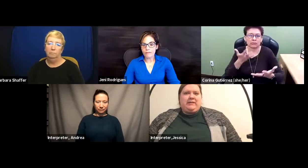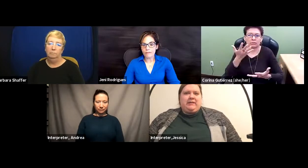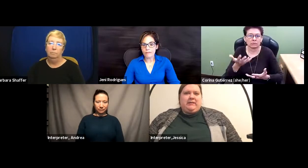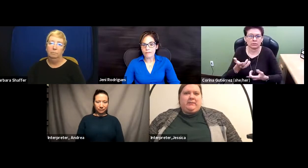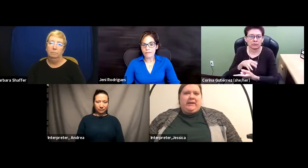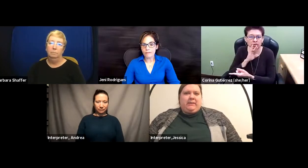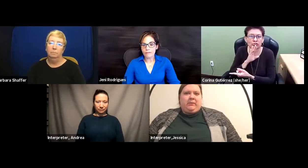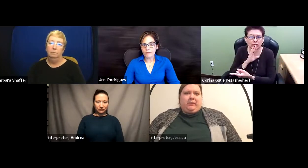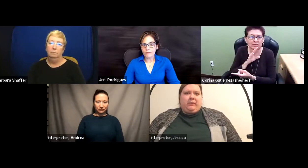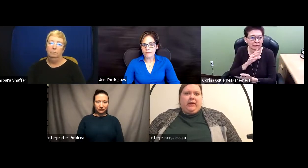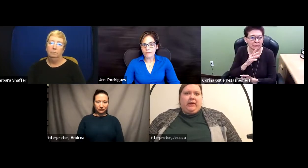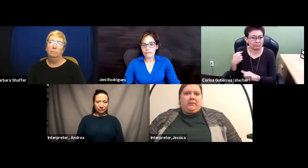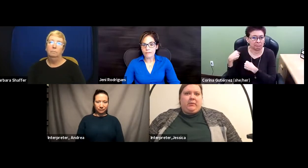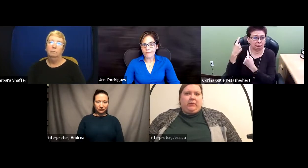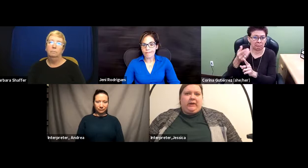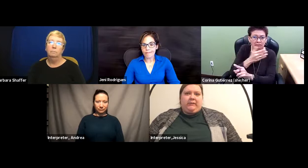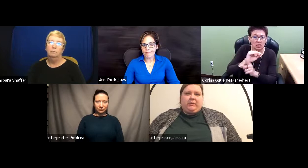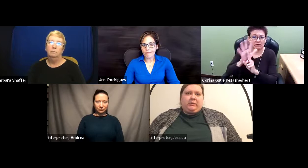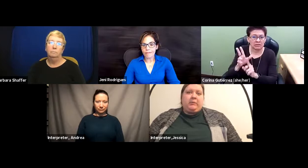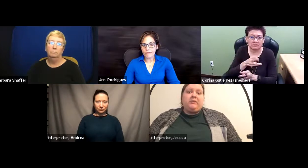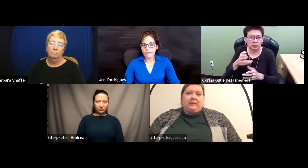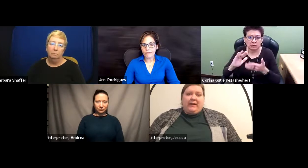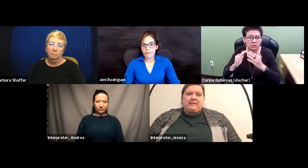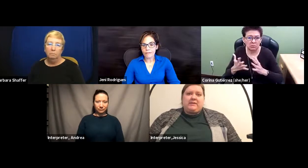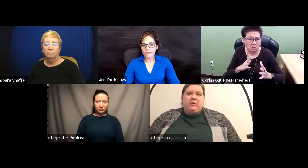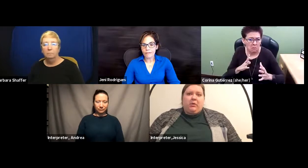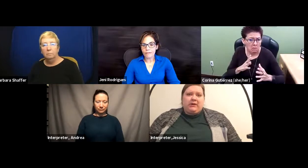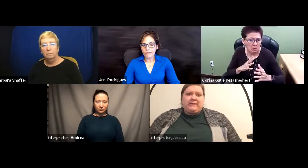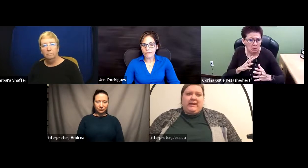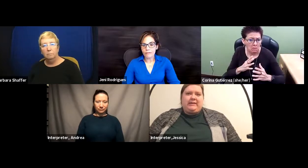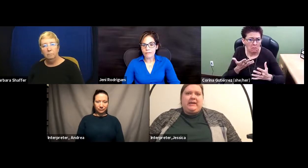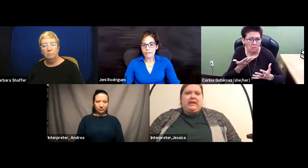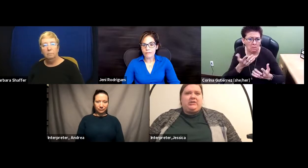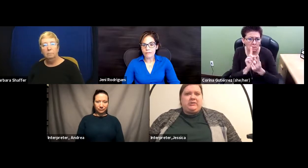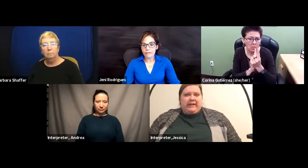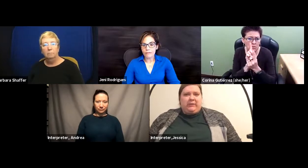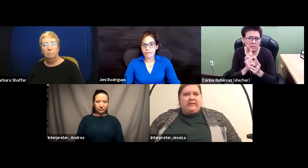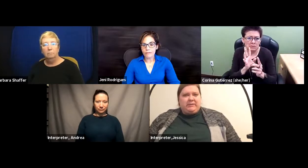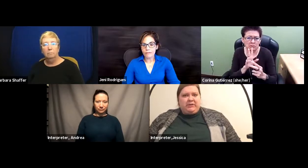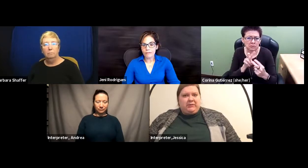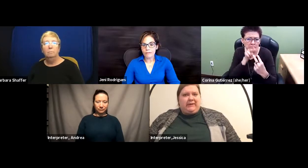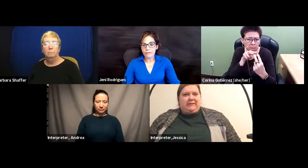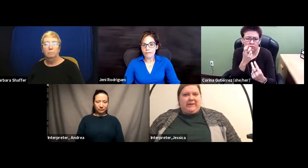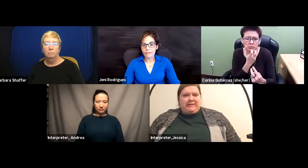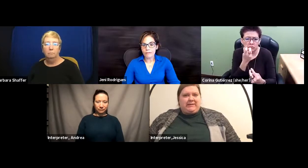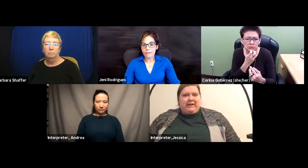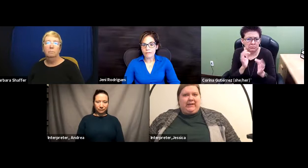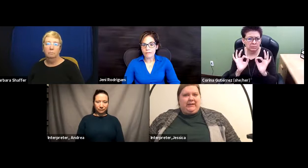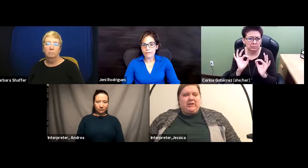many people were not comfortable removing their masks, of course, and issues again with speech reading because it's not English.